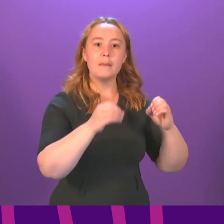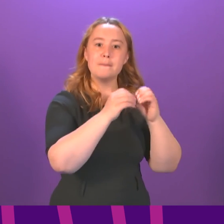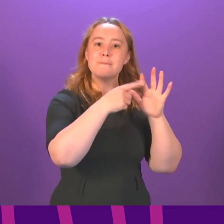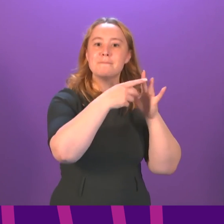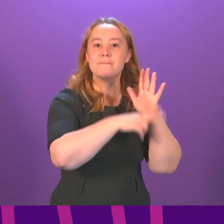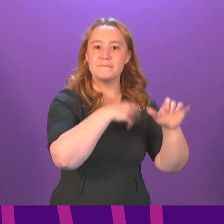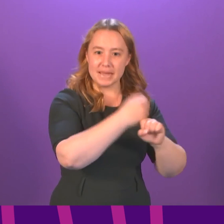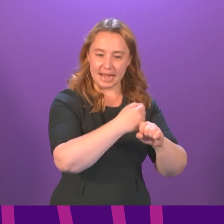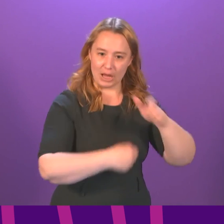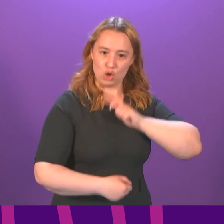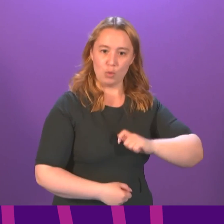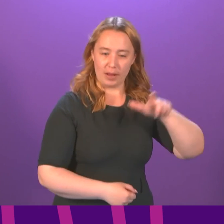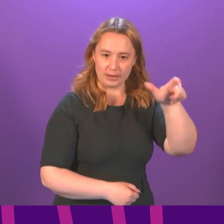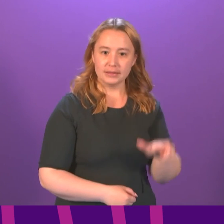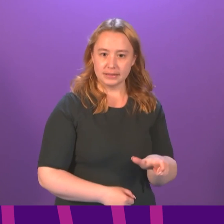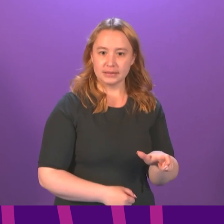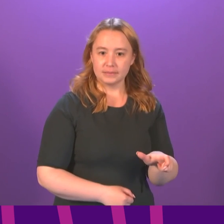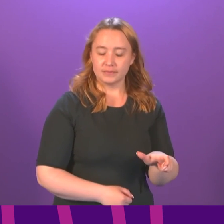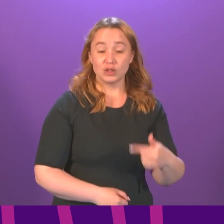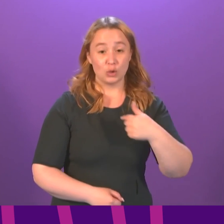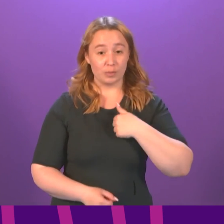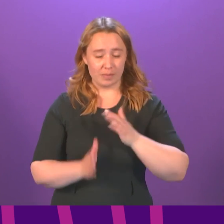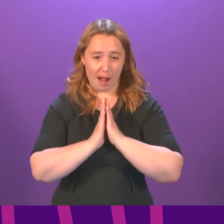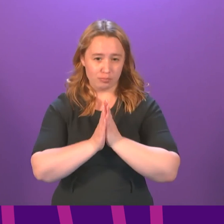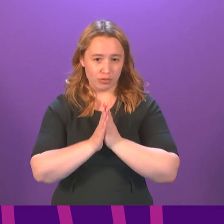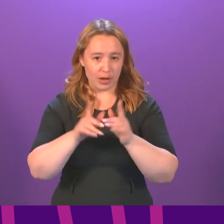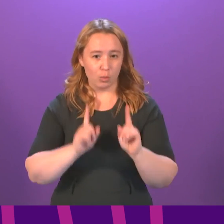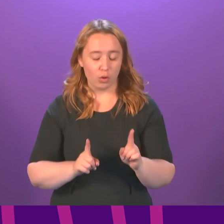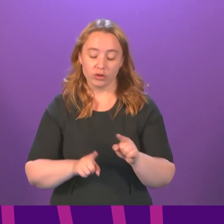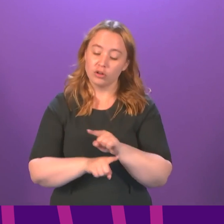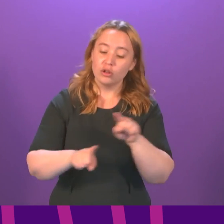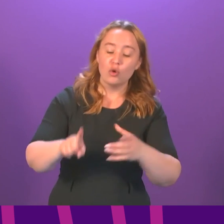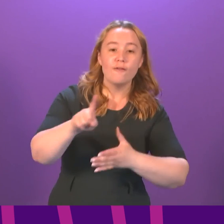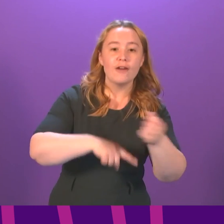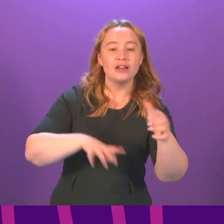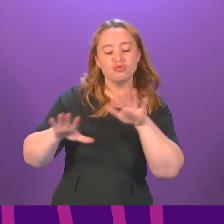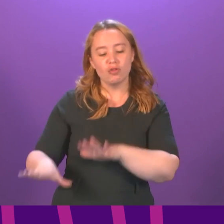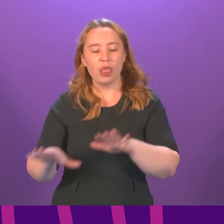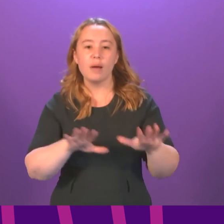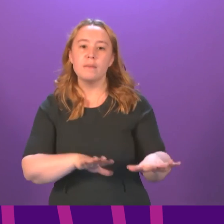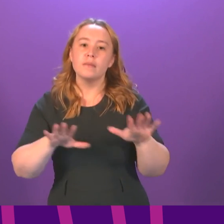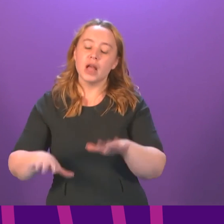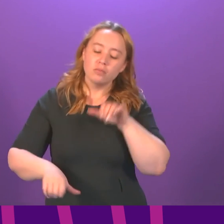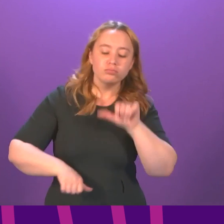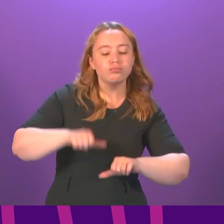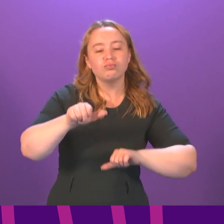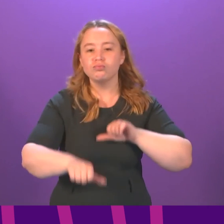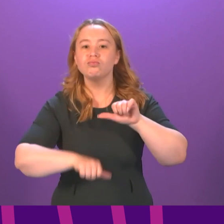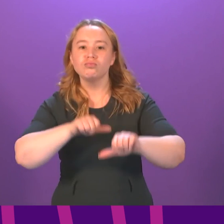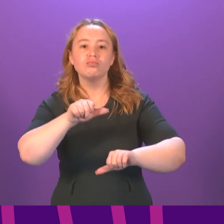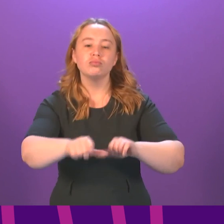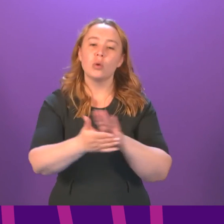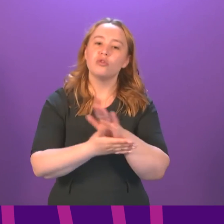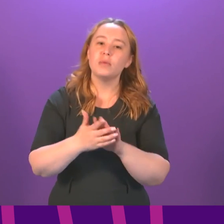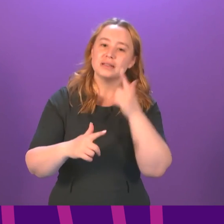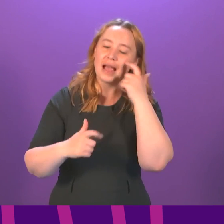My prayer for you is that you find that rhythm of life. A rhythm that gives you chance or breath